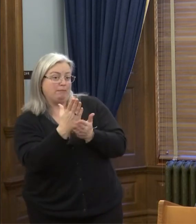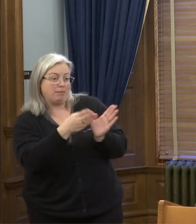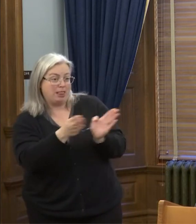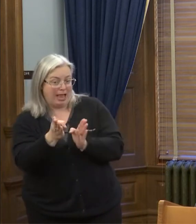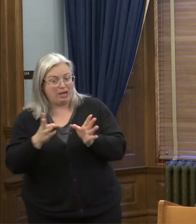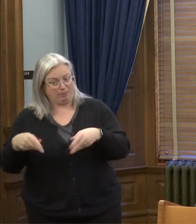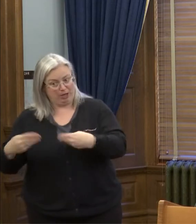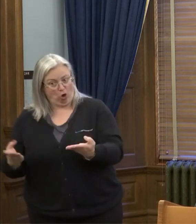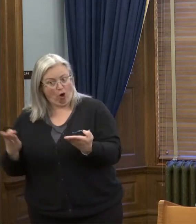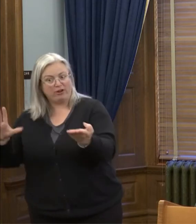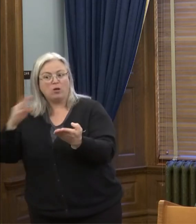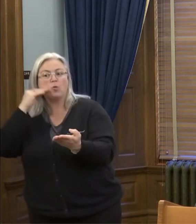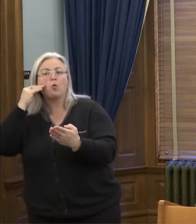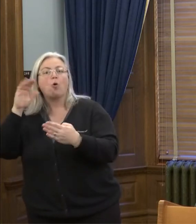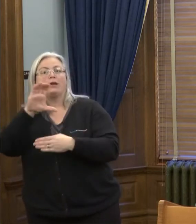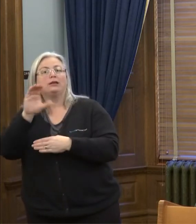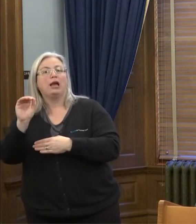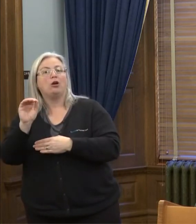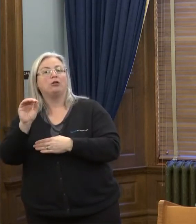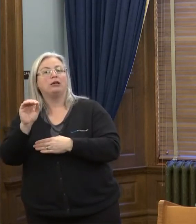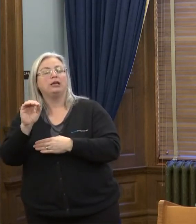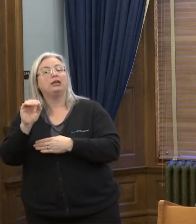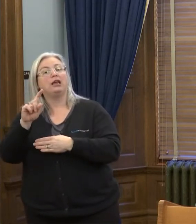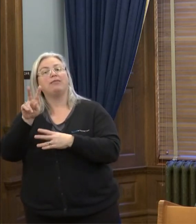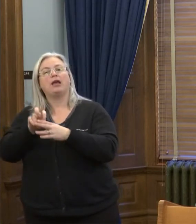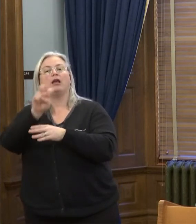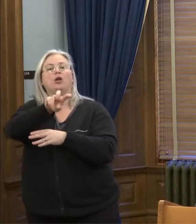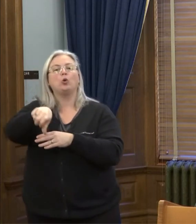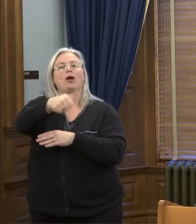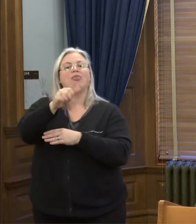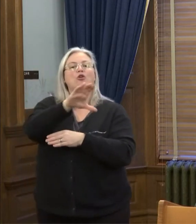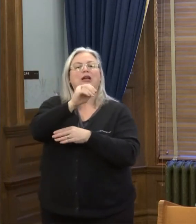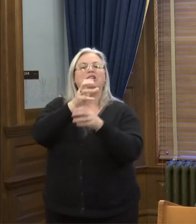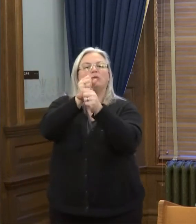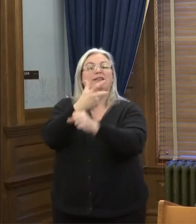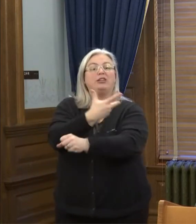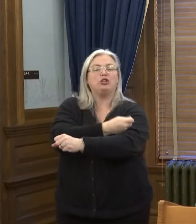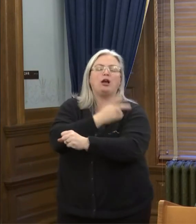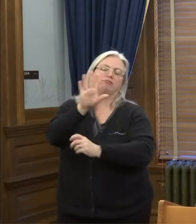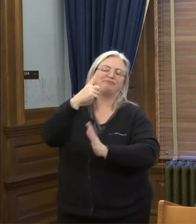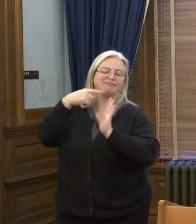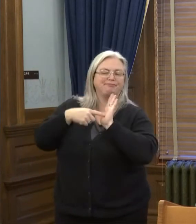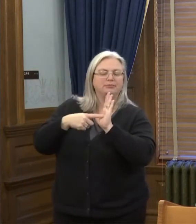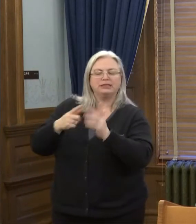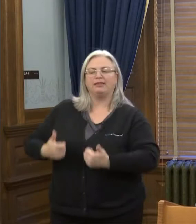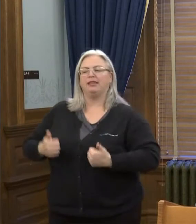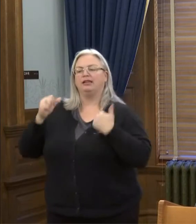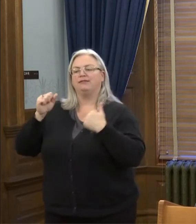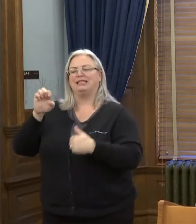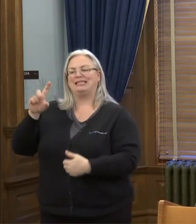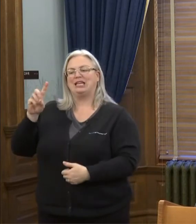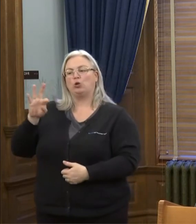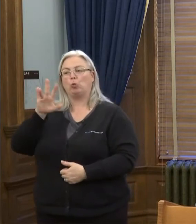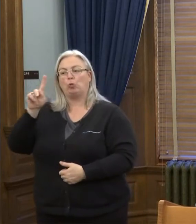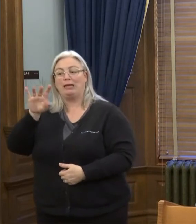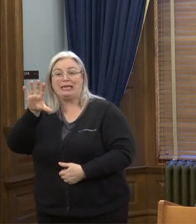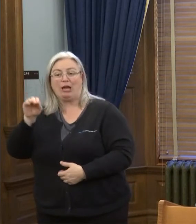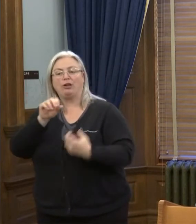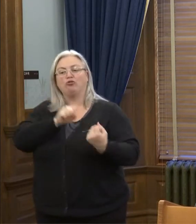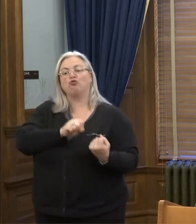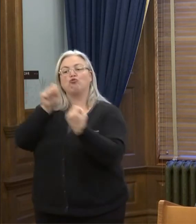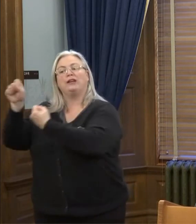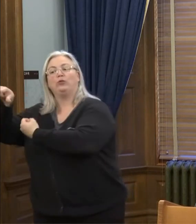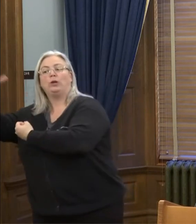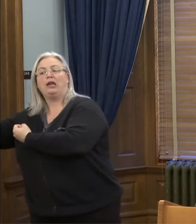in their own county, if they can, they go to another county to get the shot? For example, uh, if they live in Cedric County, could they drive to another